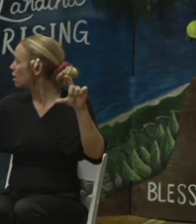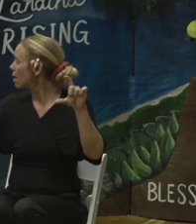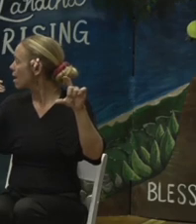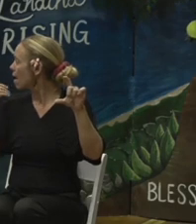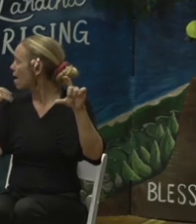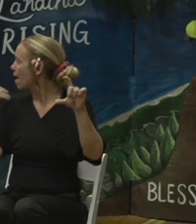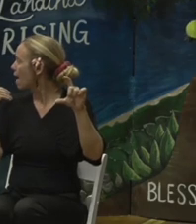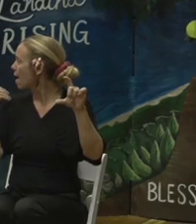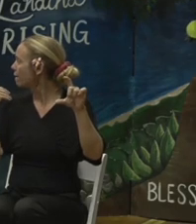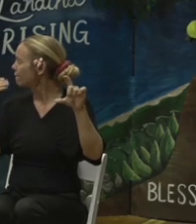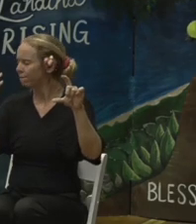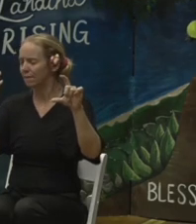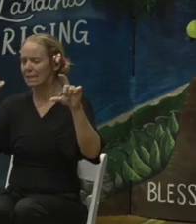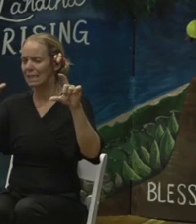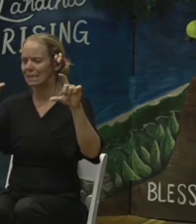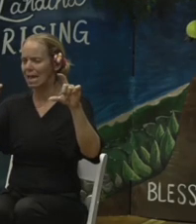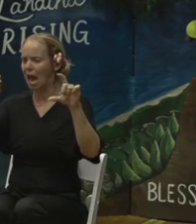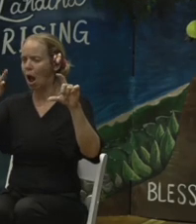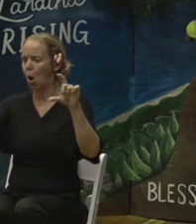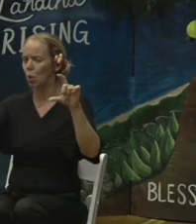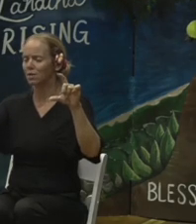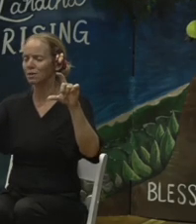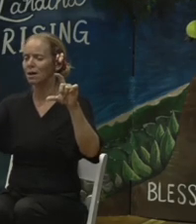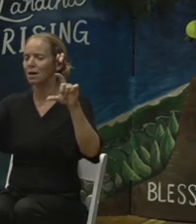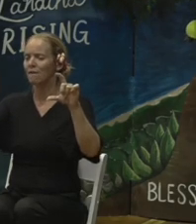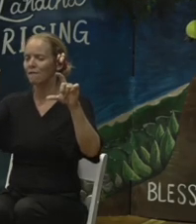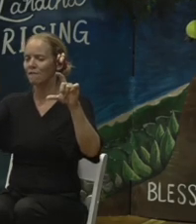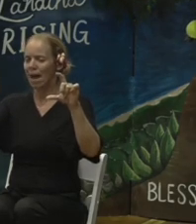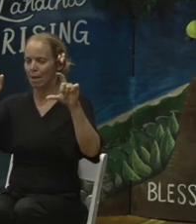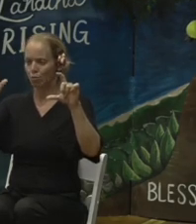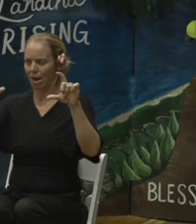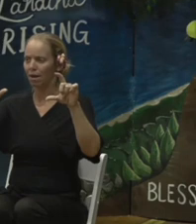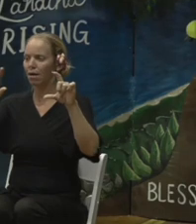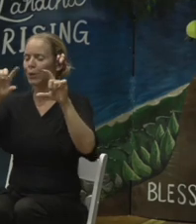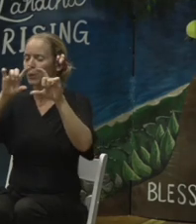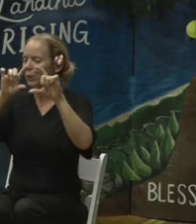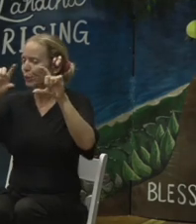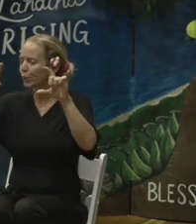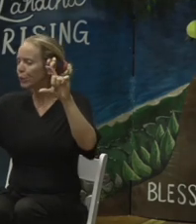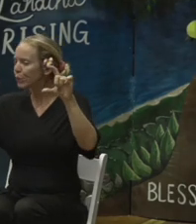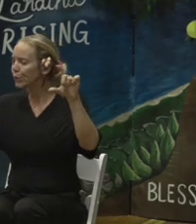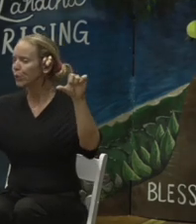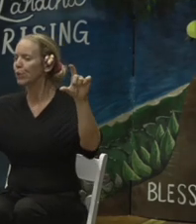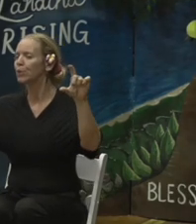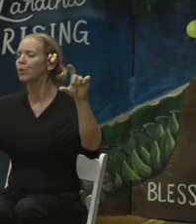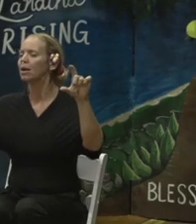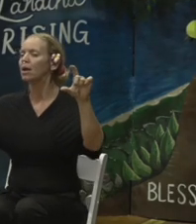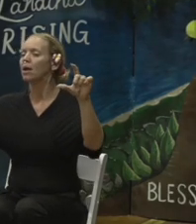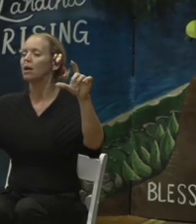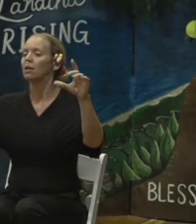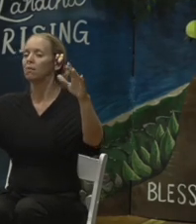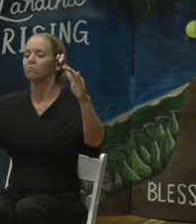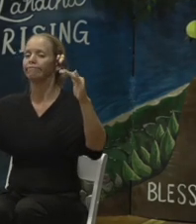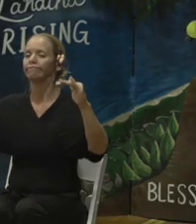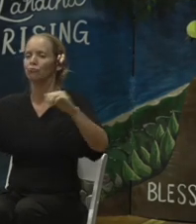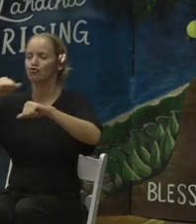particles from filtering down through the gravel and continuing down into the groundwater.